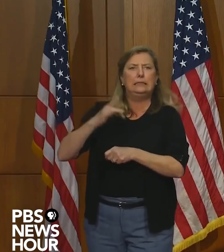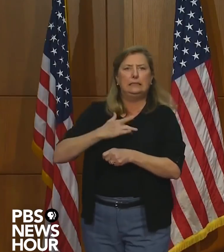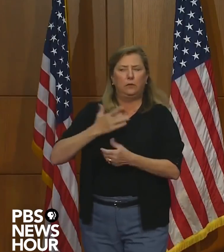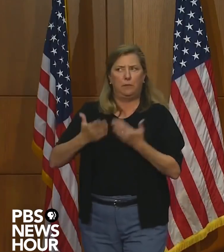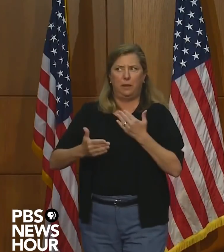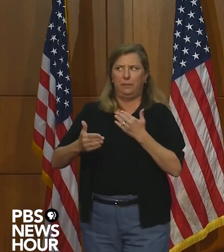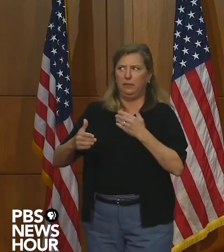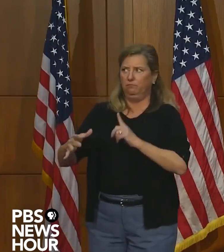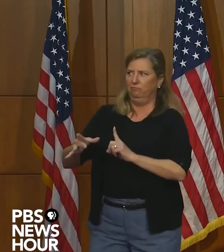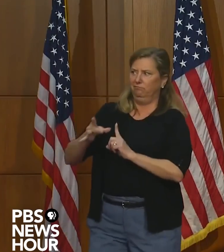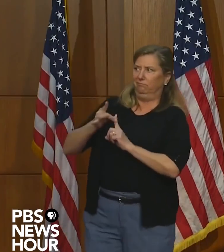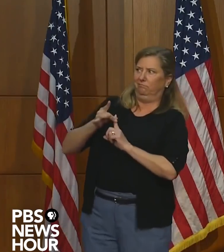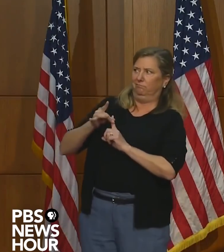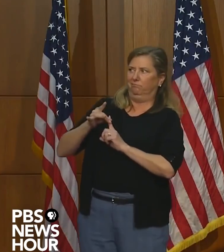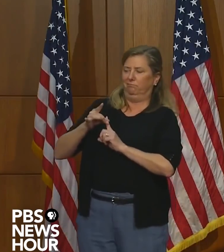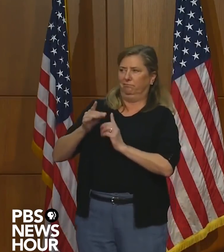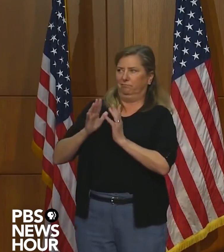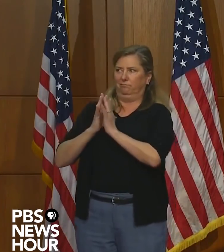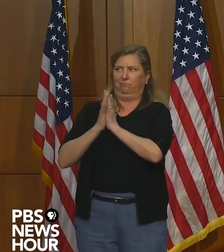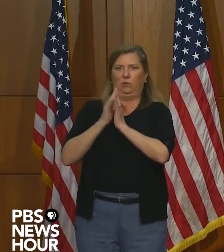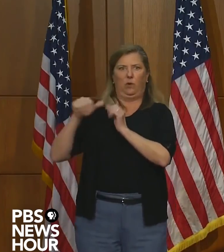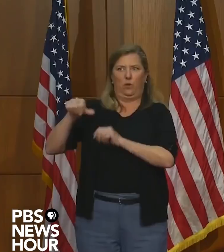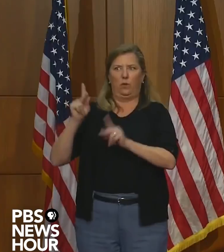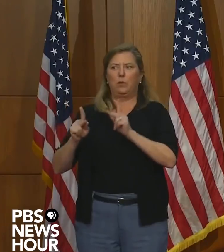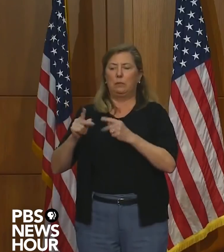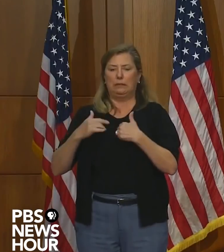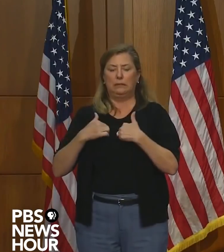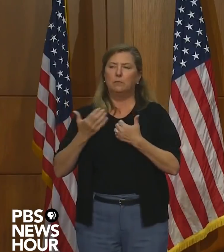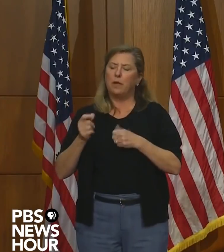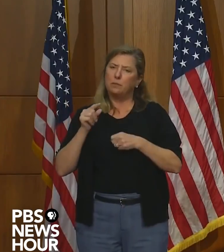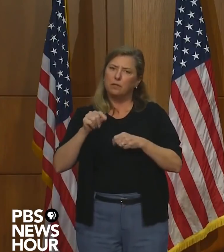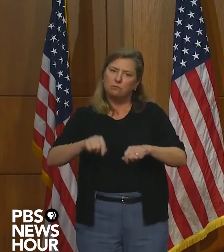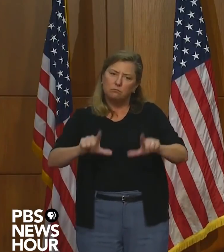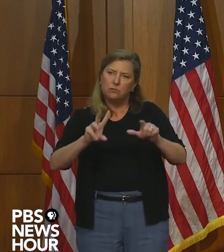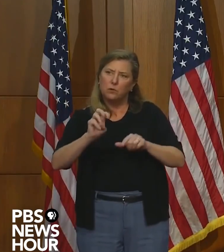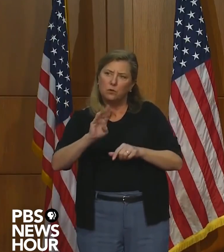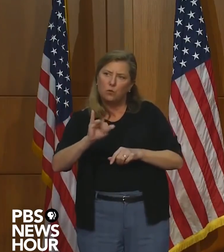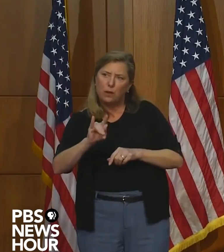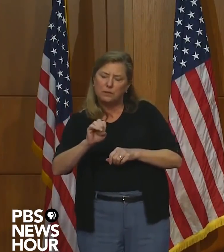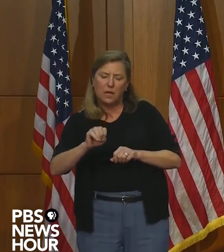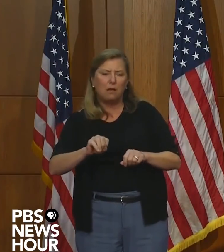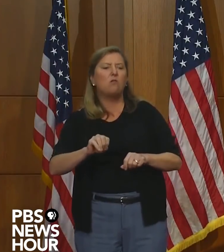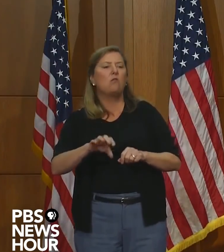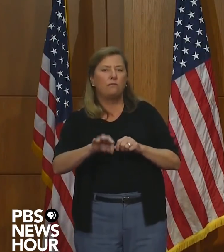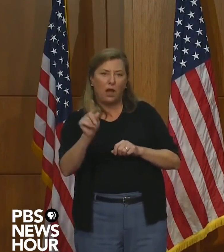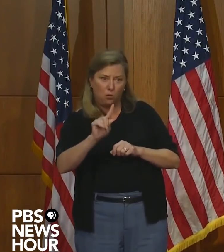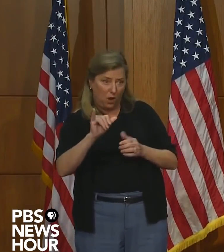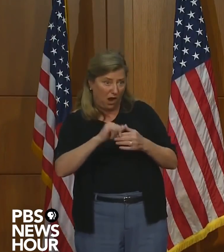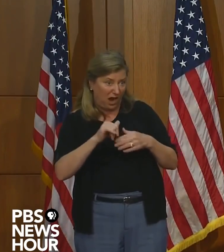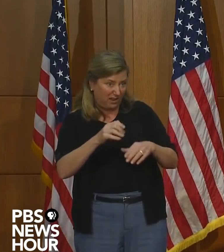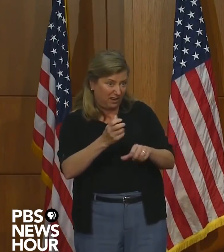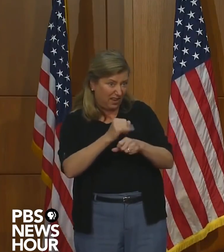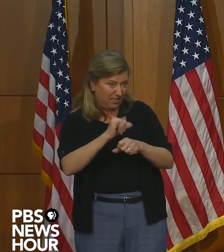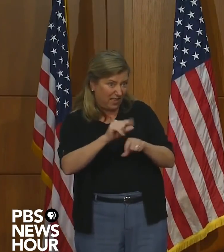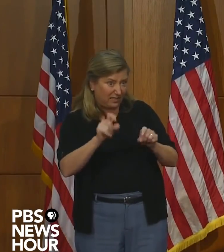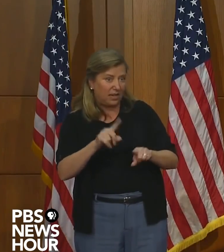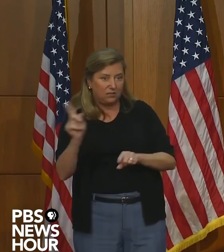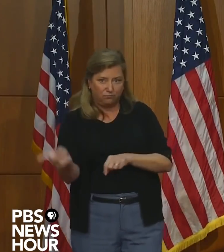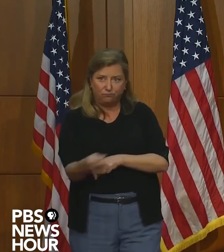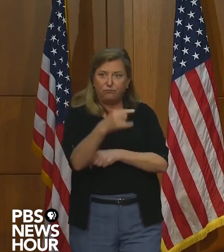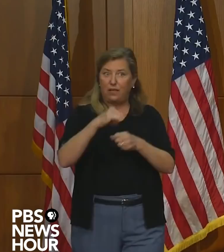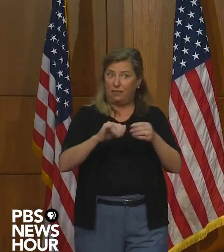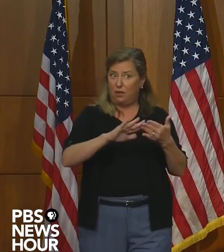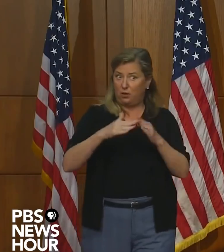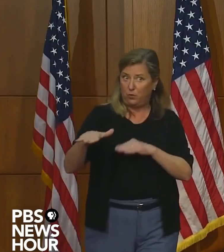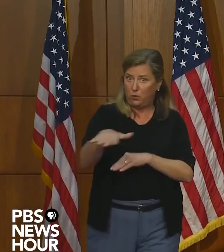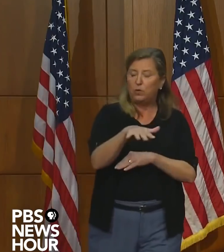contact with other individuals, uh, to, to go to our website to find out where the testing, uh, uh, sites are, uh, in their